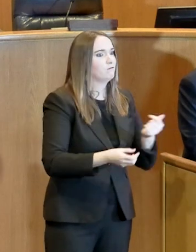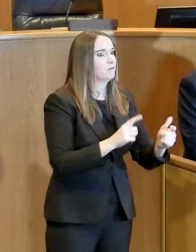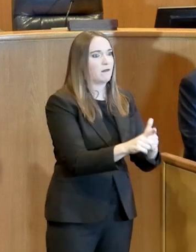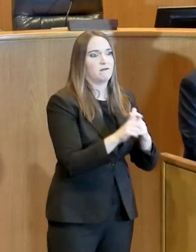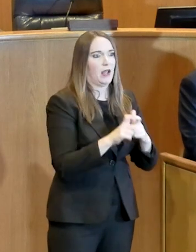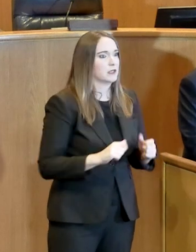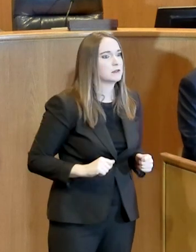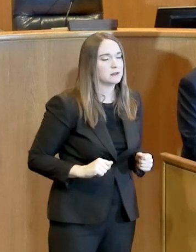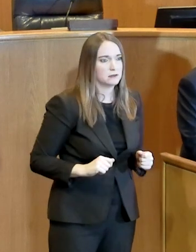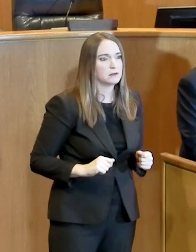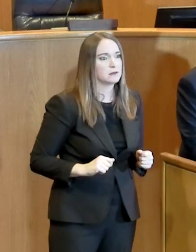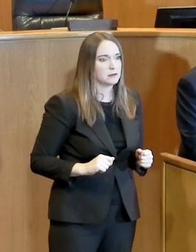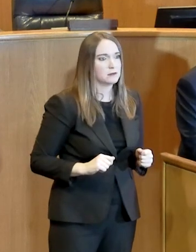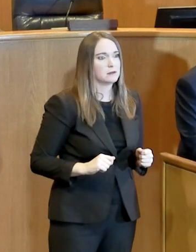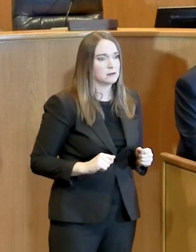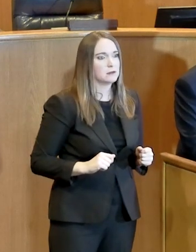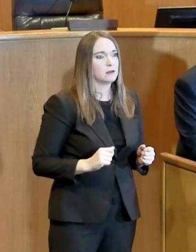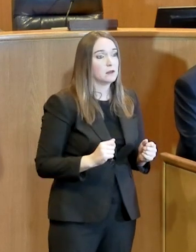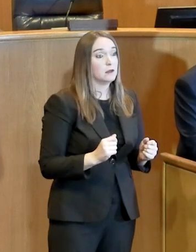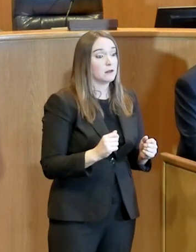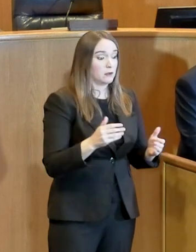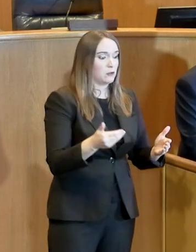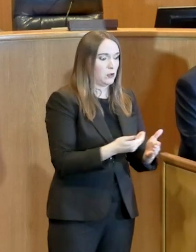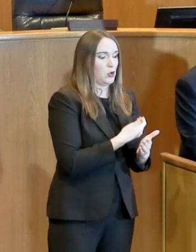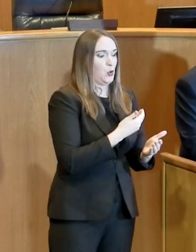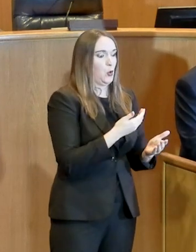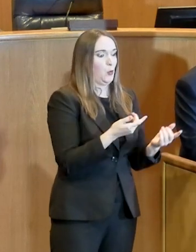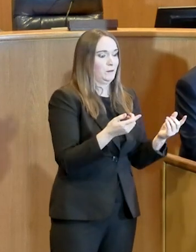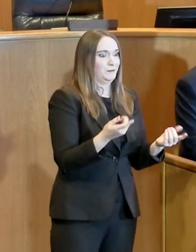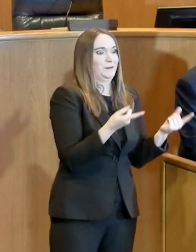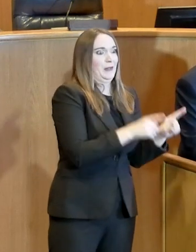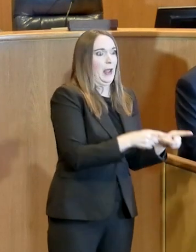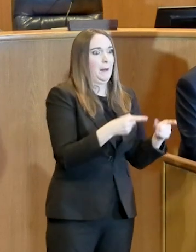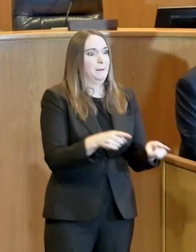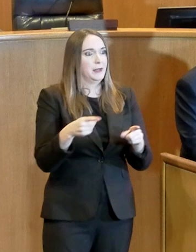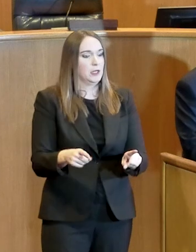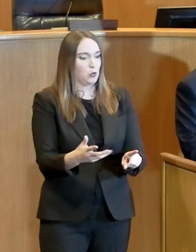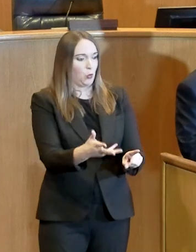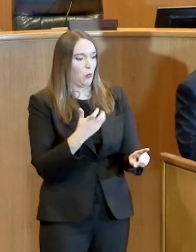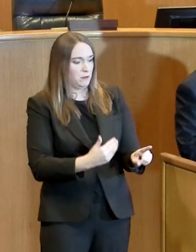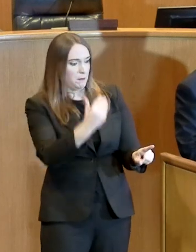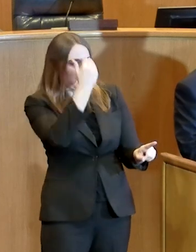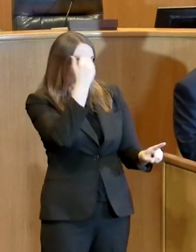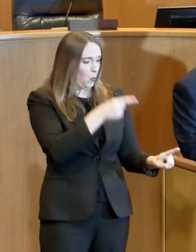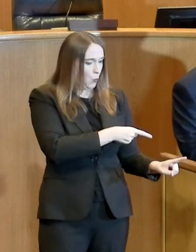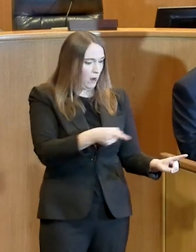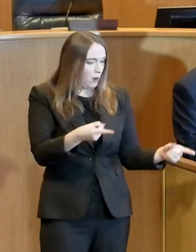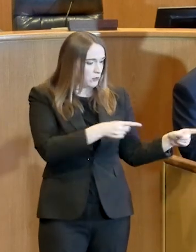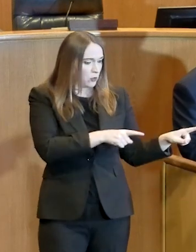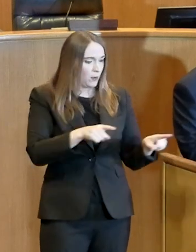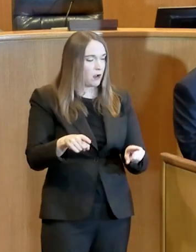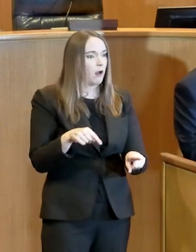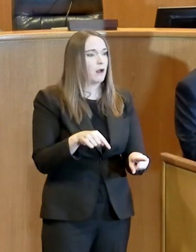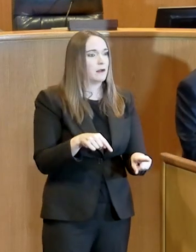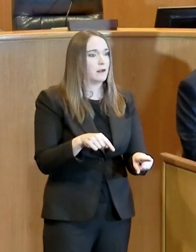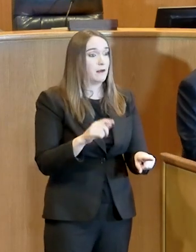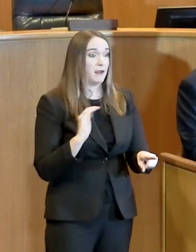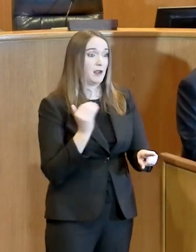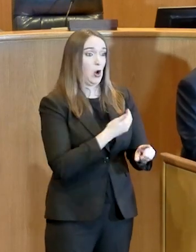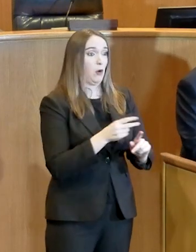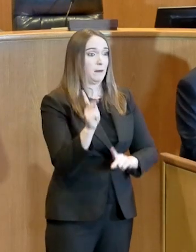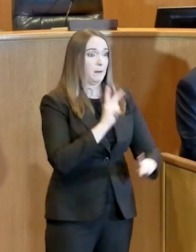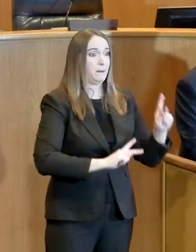up with the developments that occur and try to make sure that we continue to keep the health of our